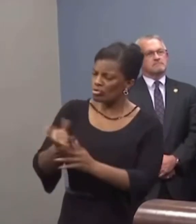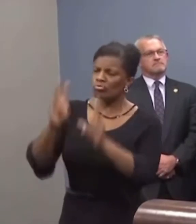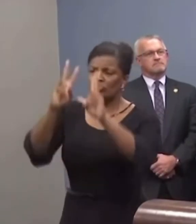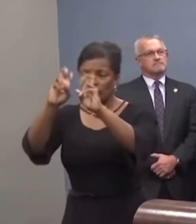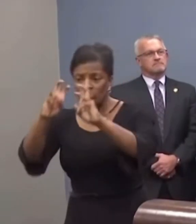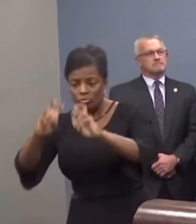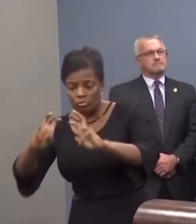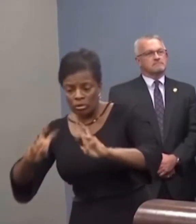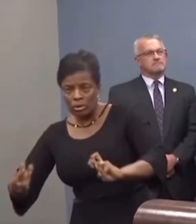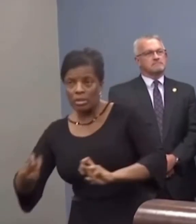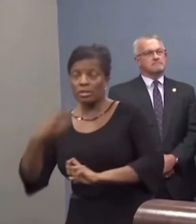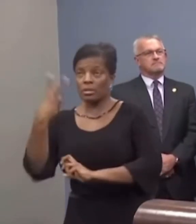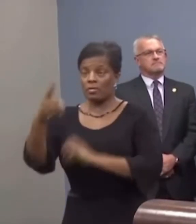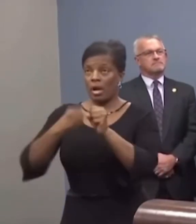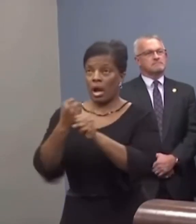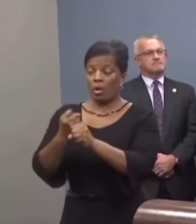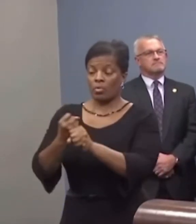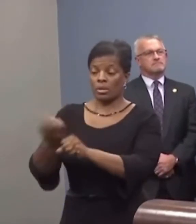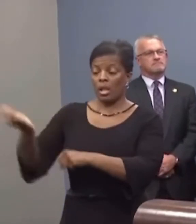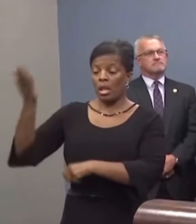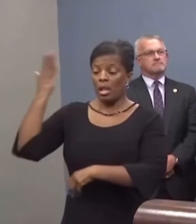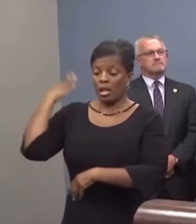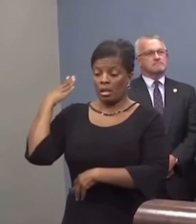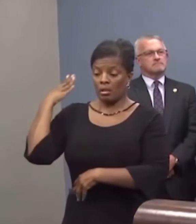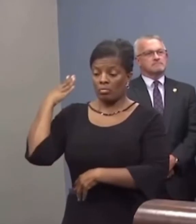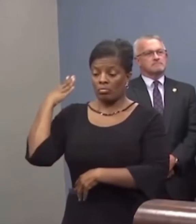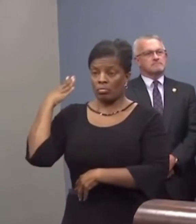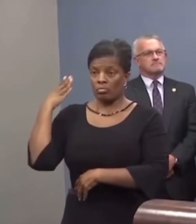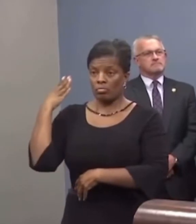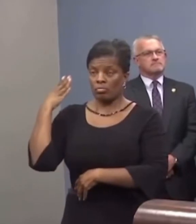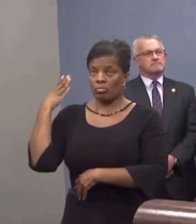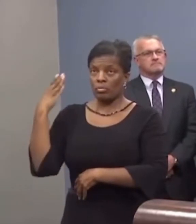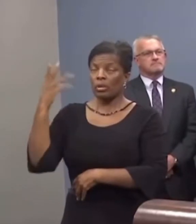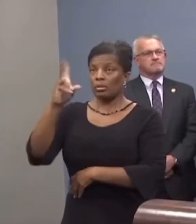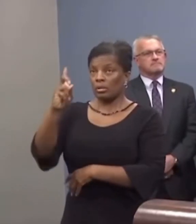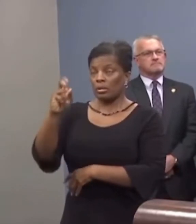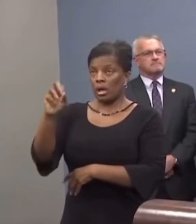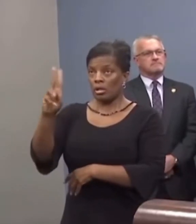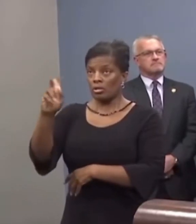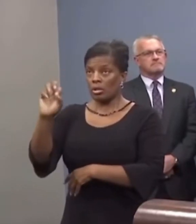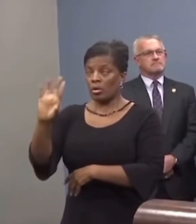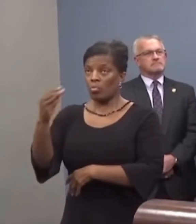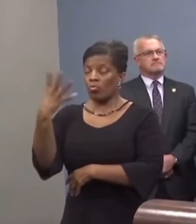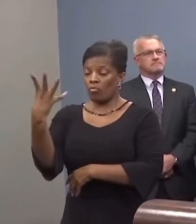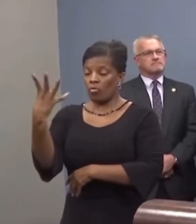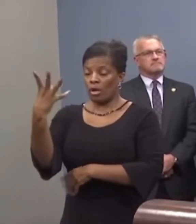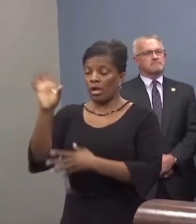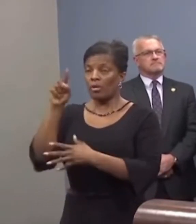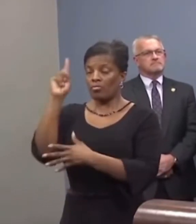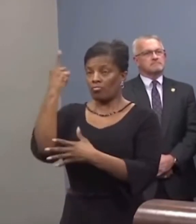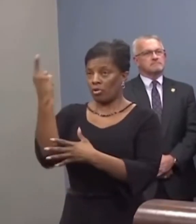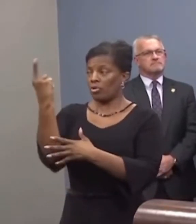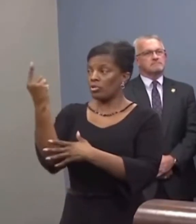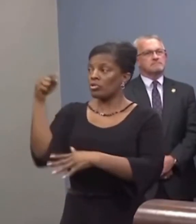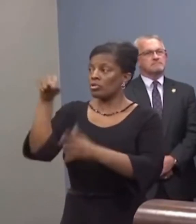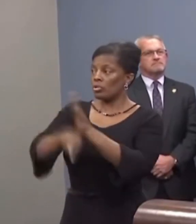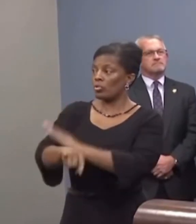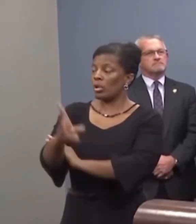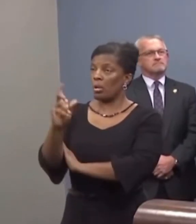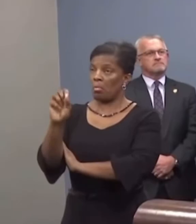several hours later, we will be charging Donaldson, like I said, with four counts of first-degree murder. I would like